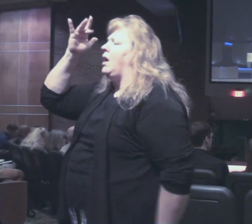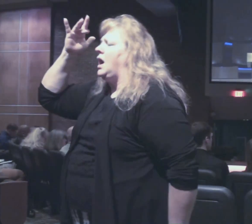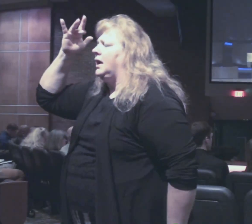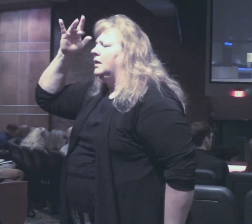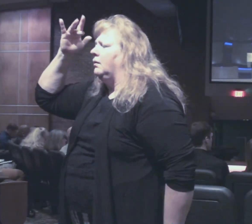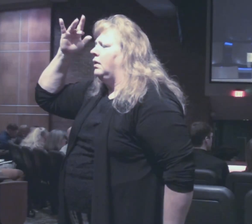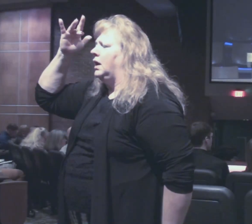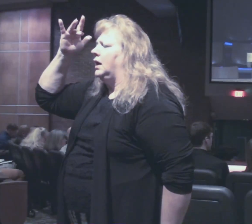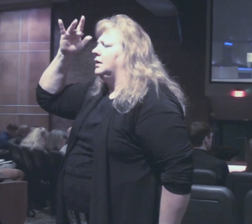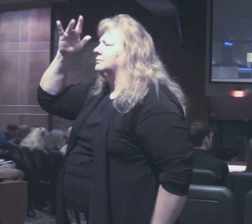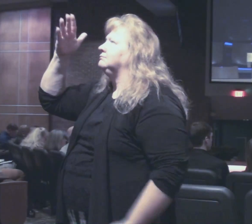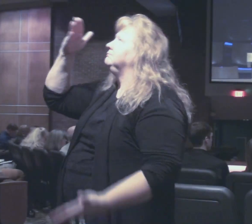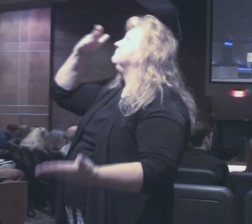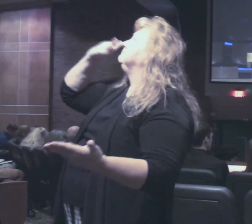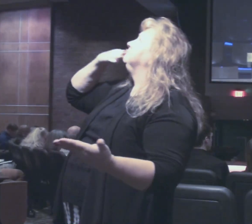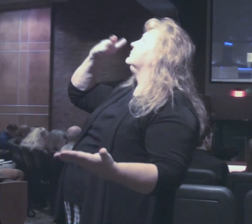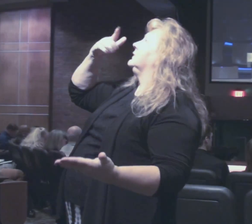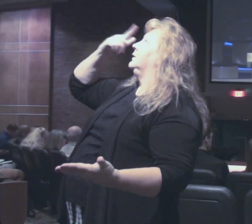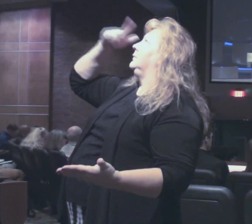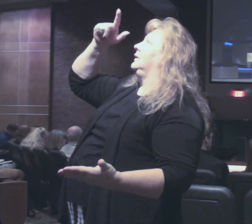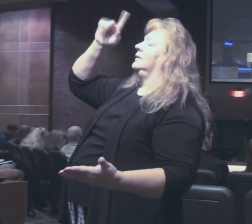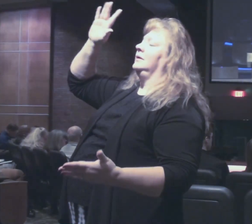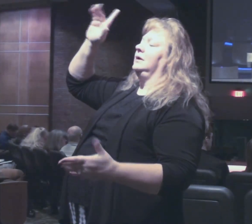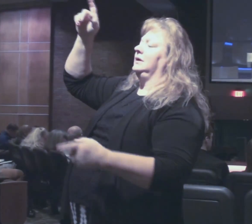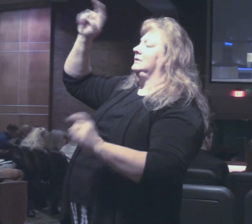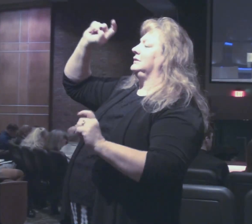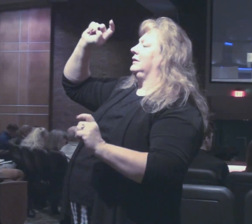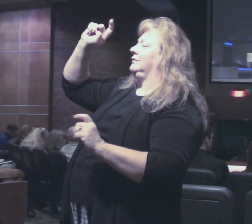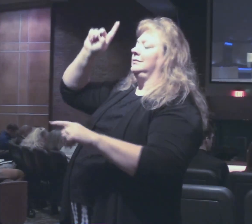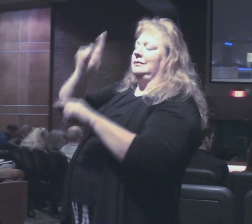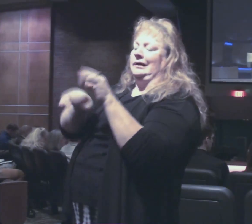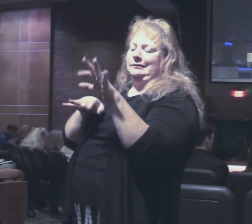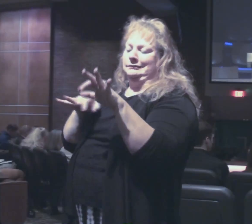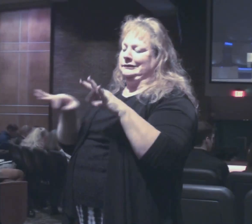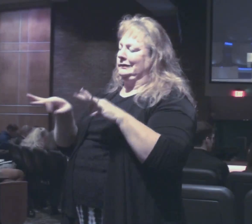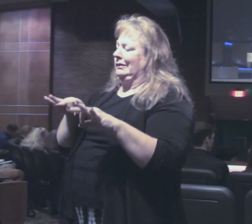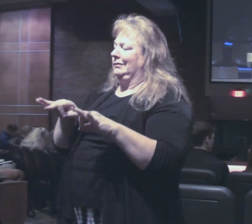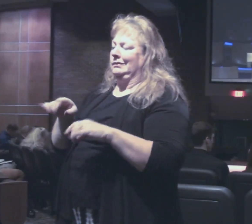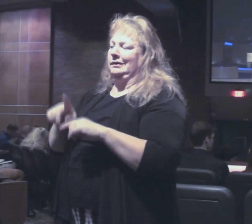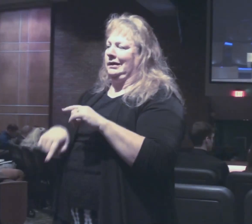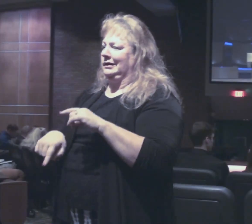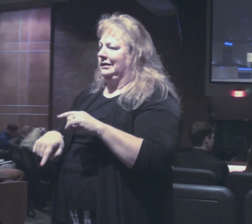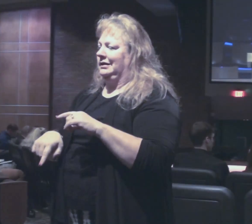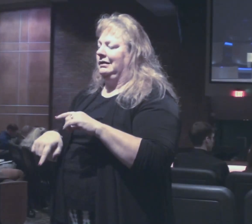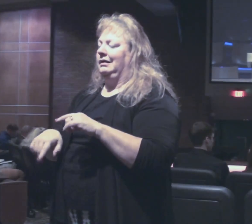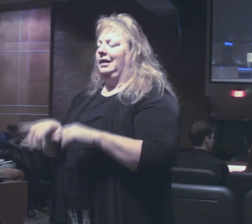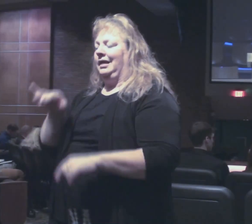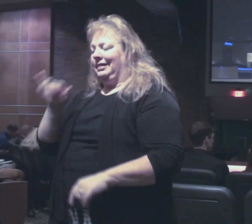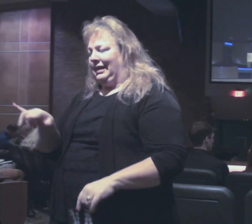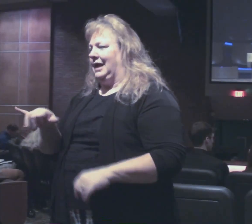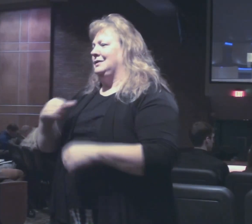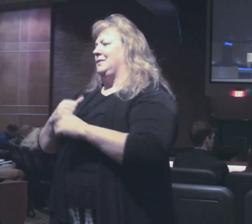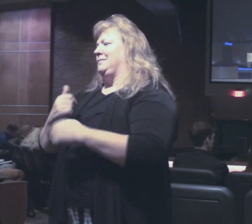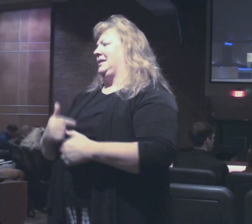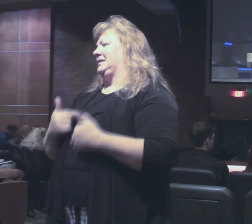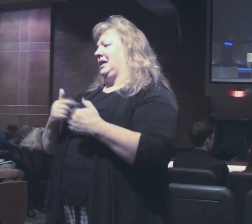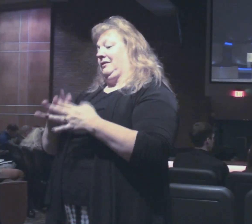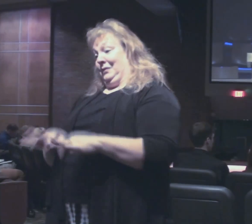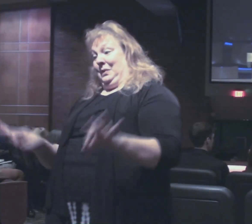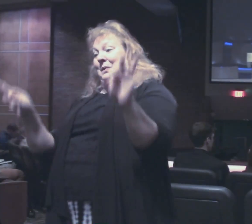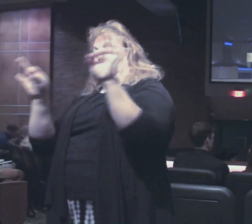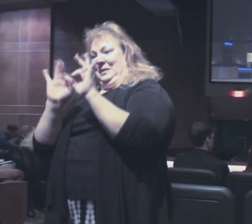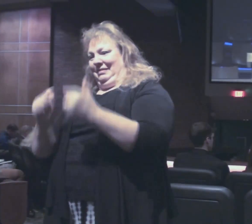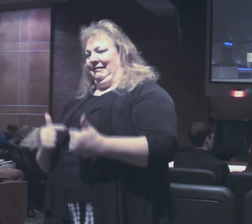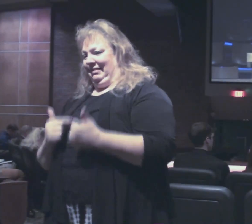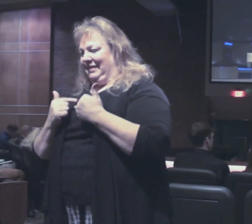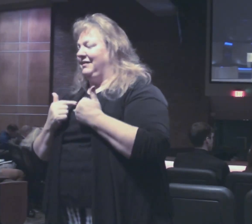we give thanks to God for his indescribable gift that makes life really worth living